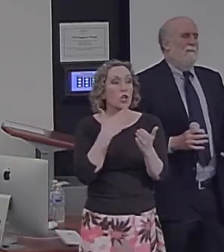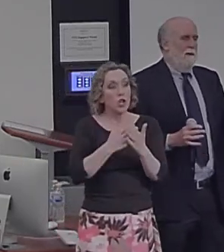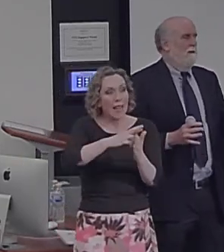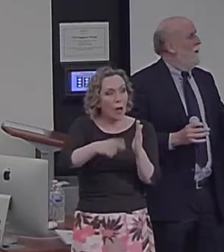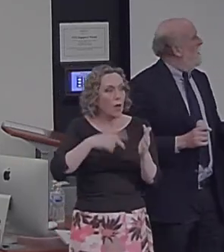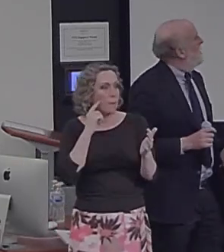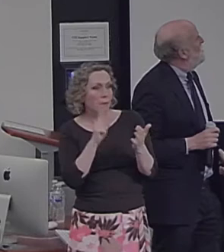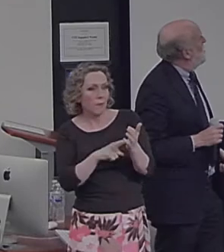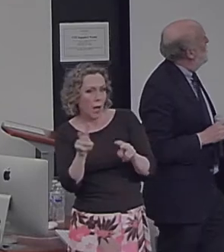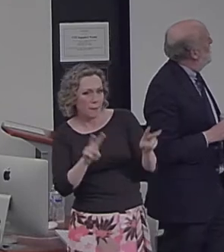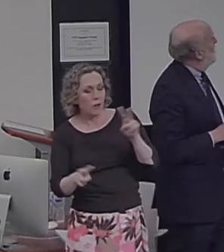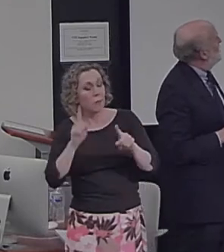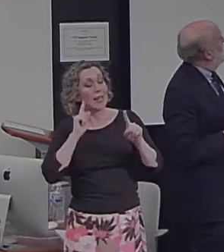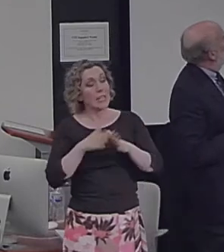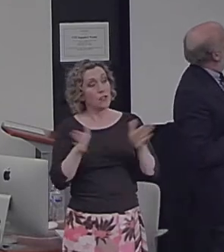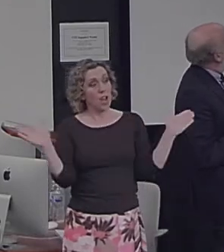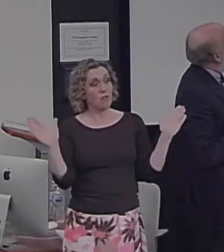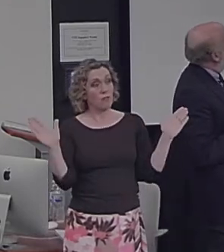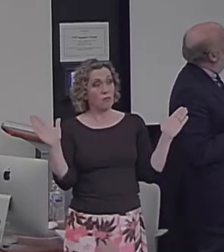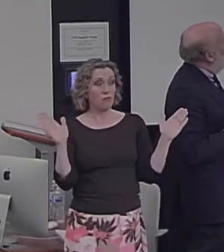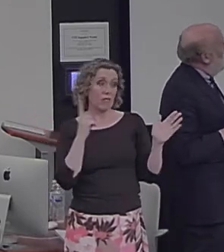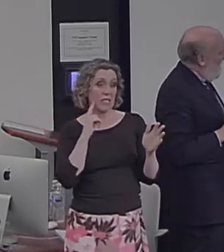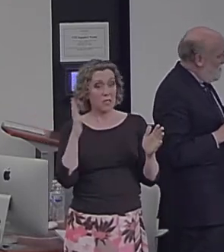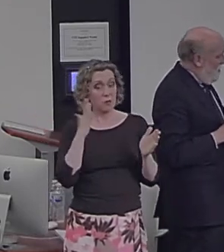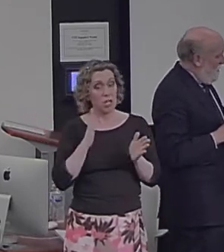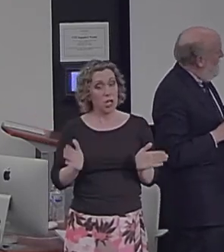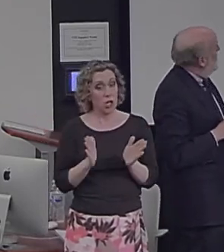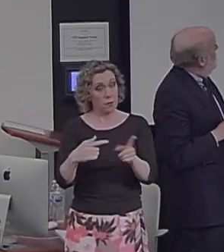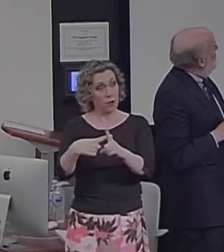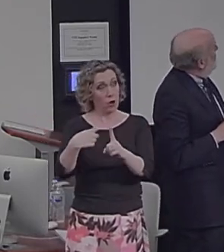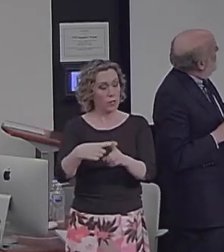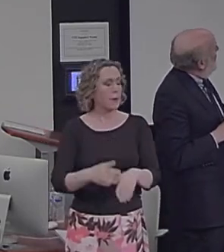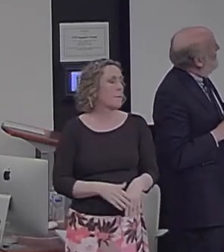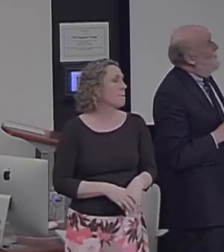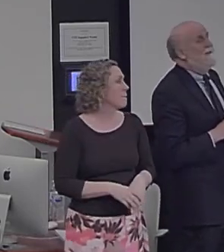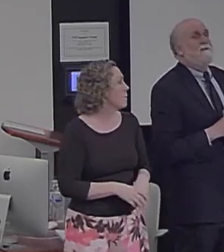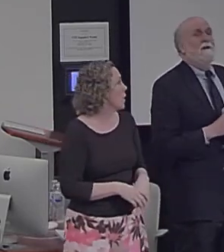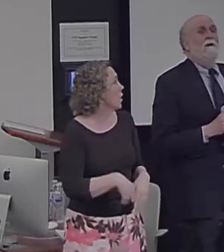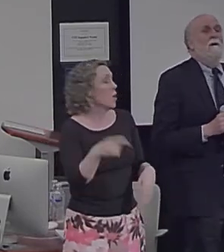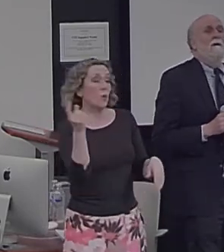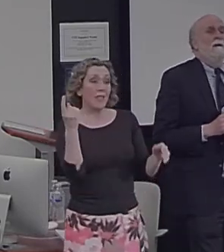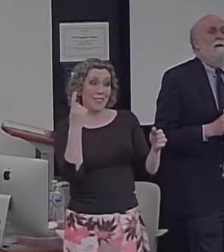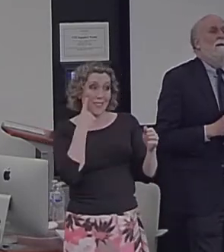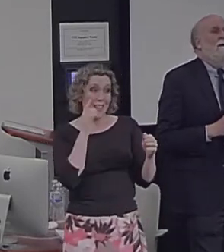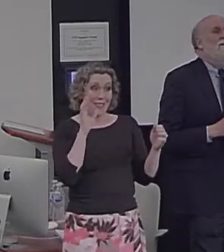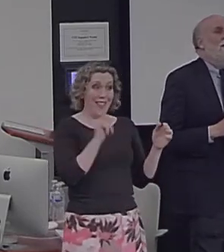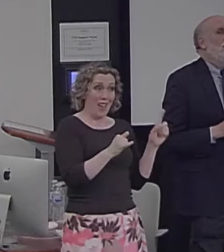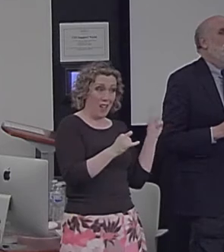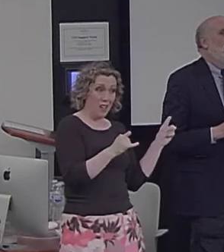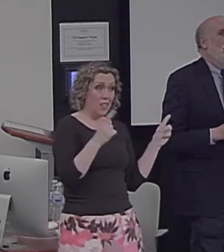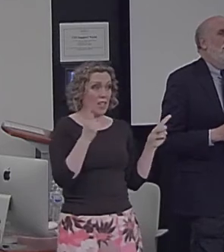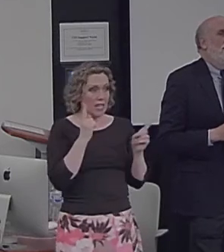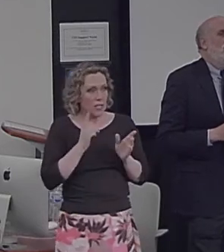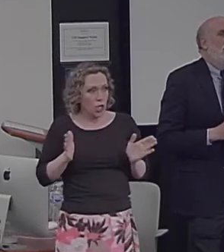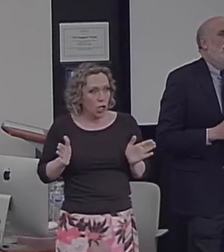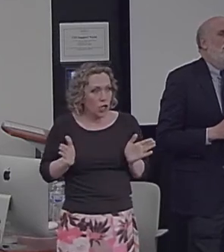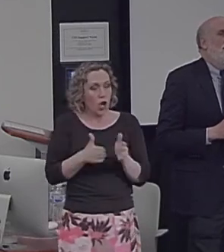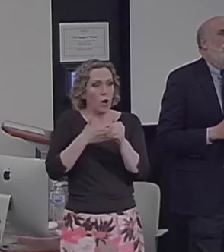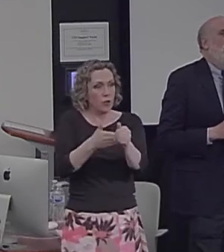but in general it looks pretty encouraging. And so we think that is encouraging us to ask questions about applying